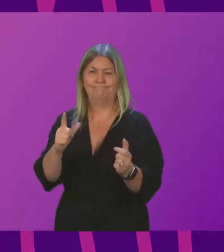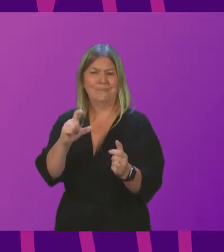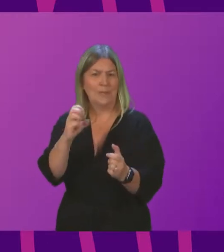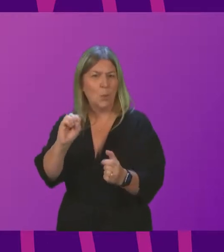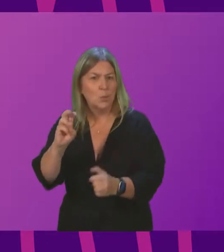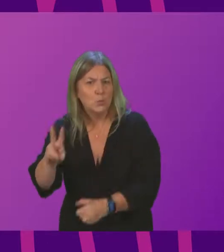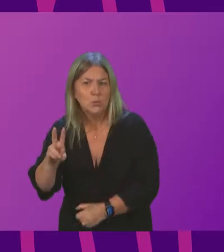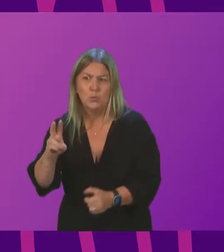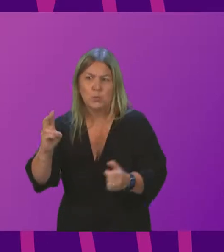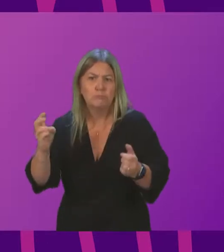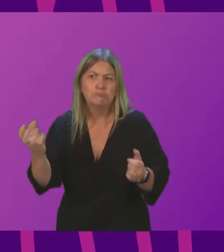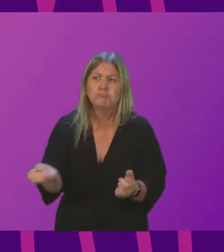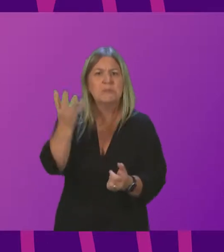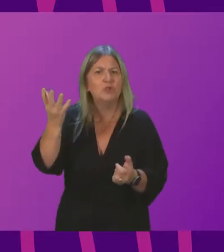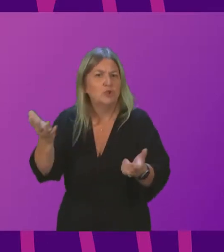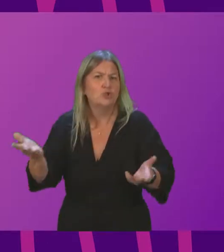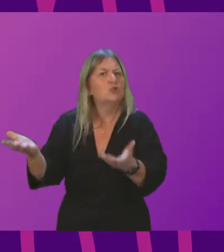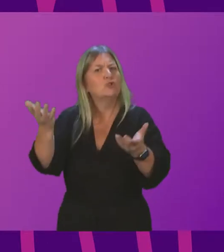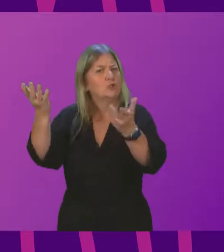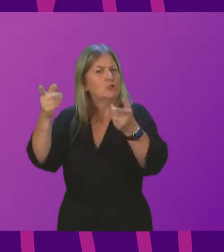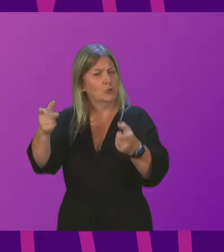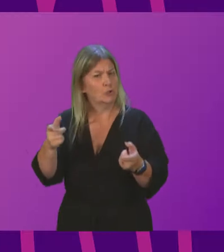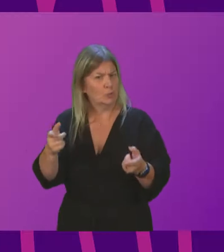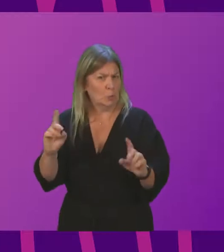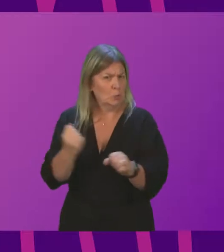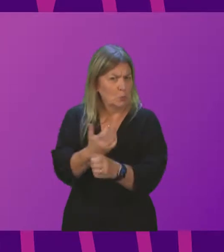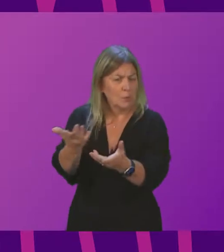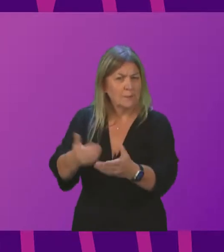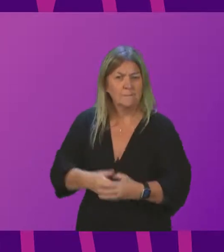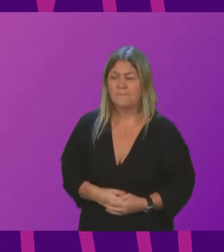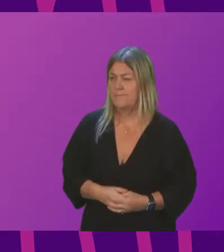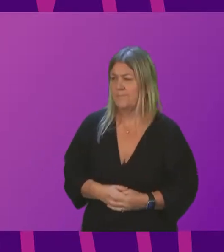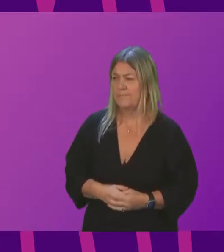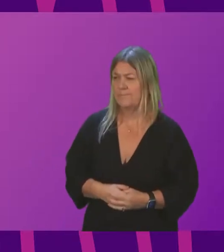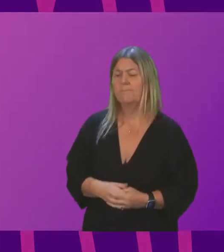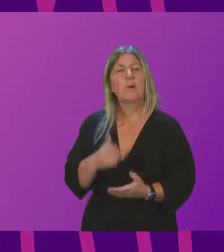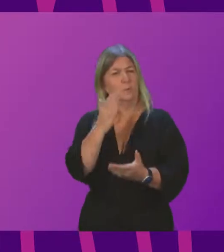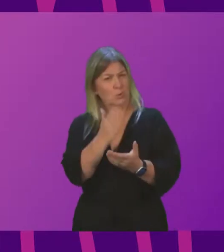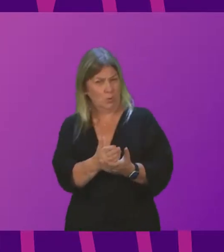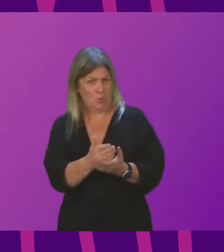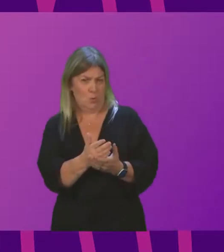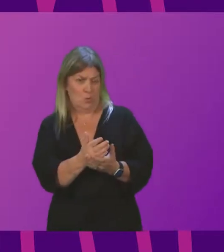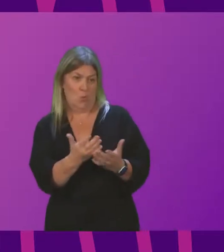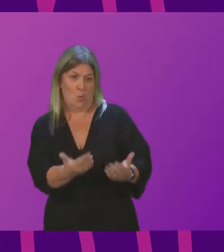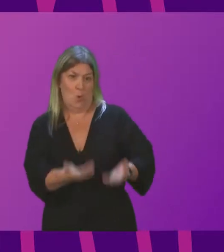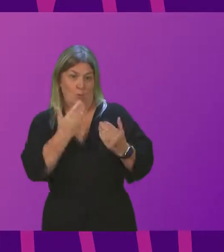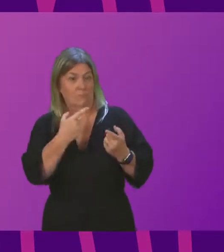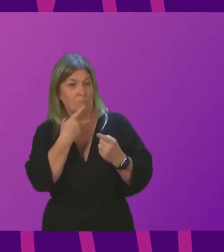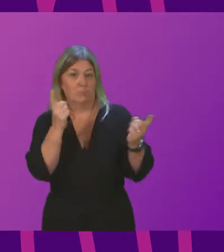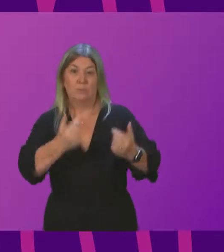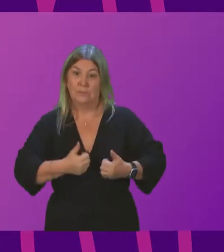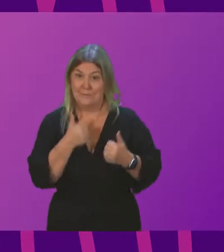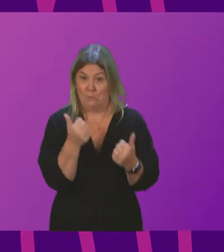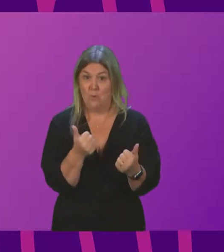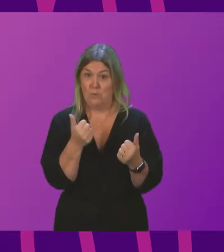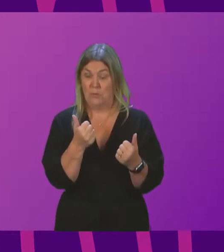I'm sure Rachel Hamilton will join me in welcoming the announcement this morning by the Rural Affairs Secretary of a national test programme of measures to kick